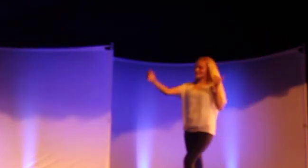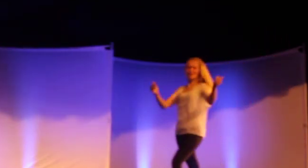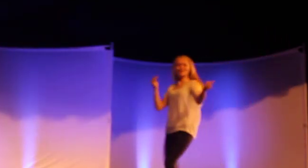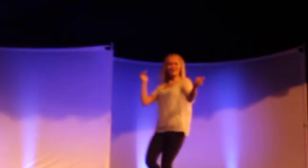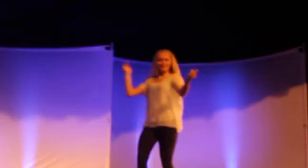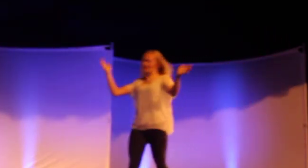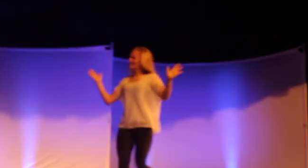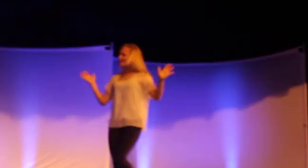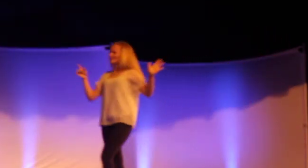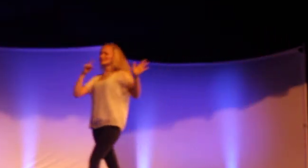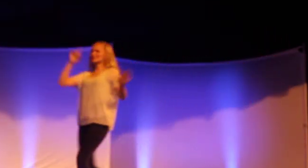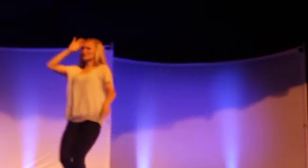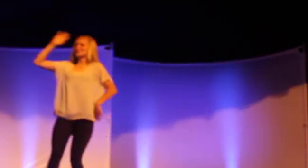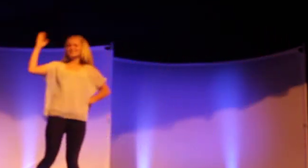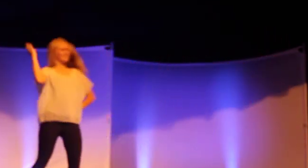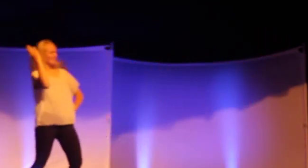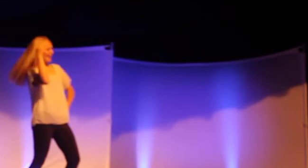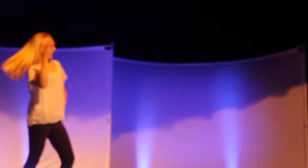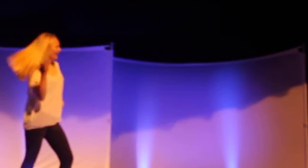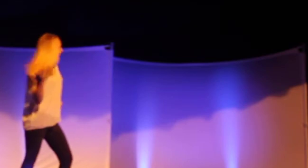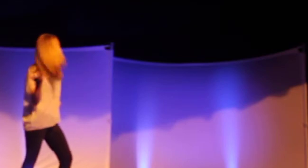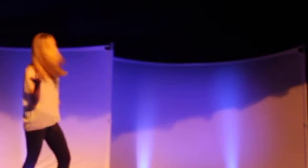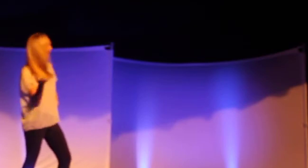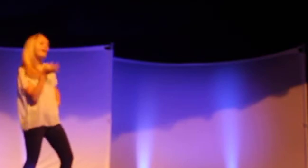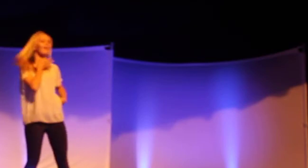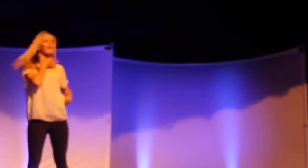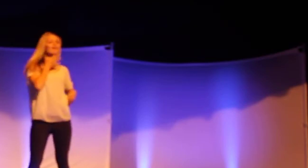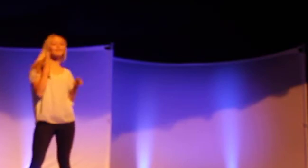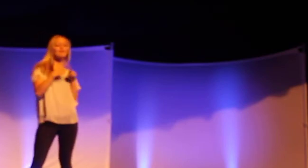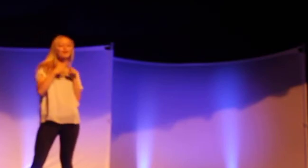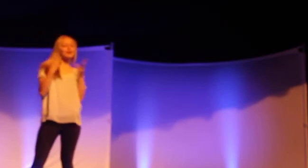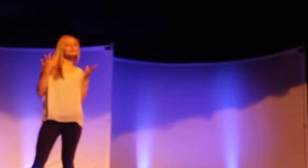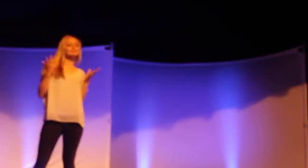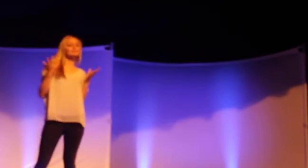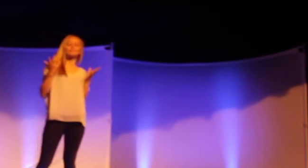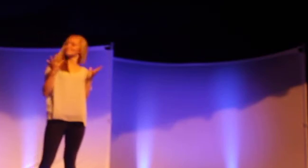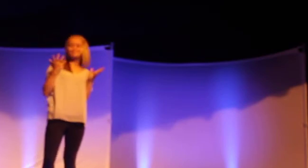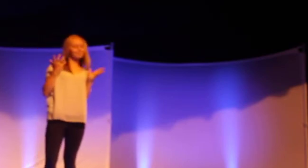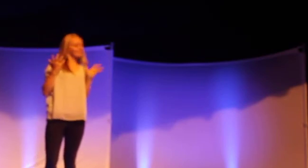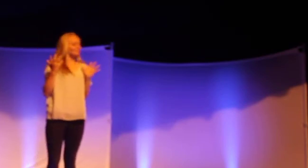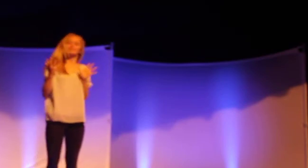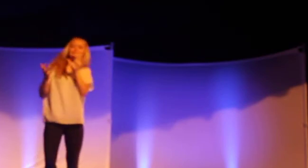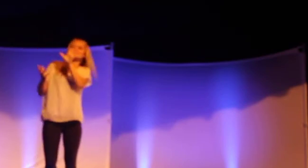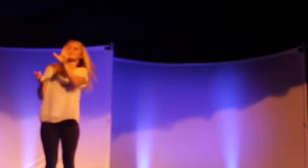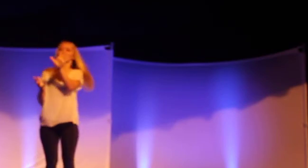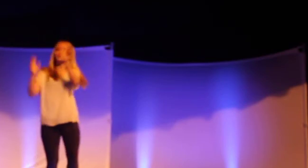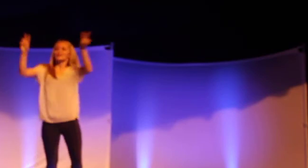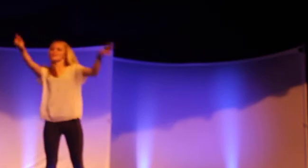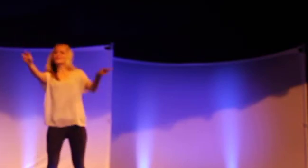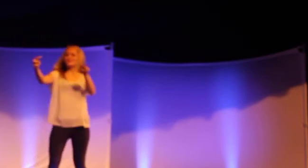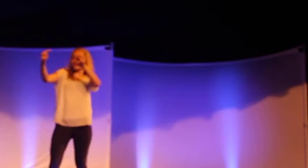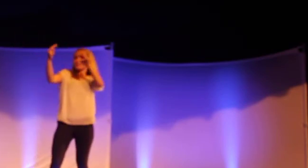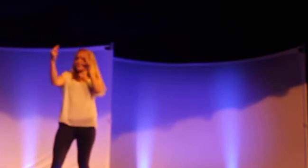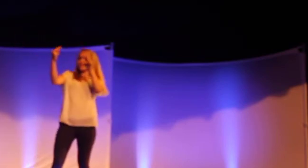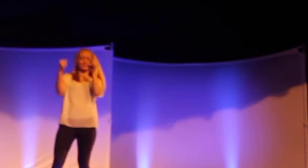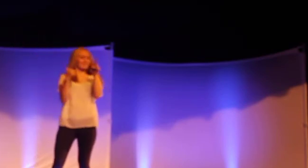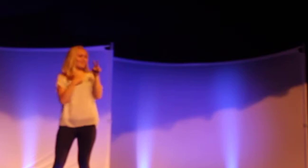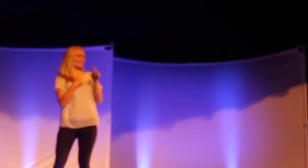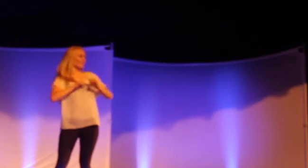ground You said hey, hey, what's your name? What's your name? It took one look and